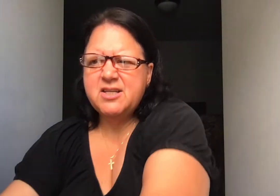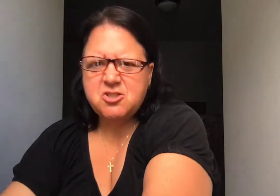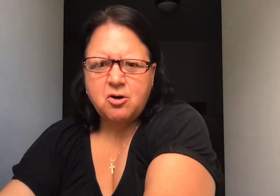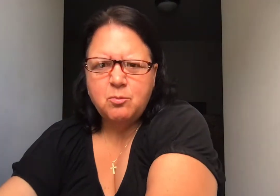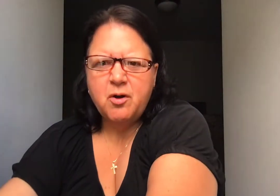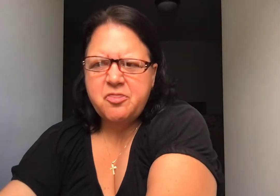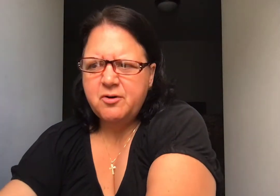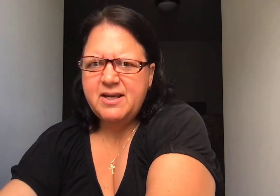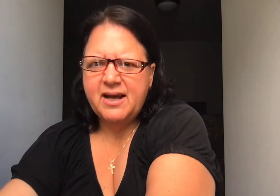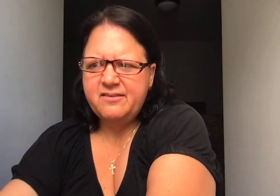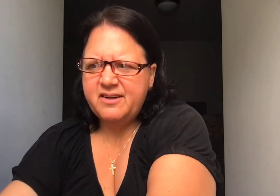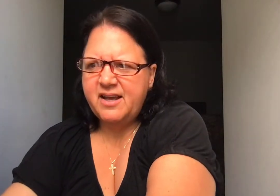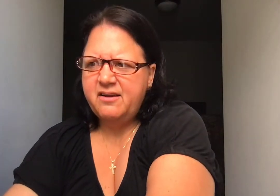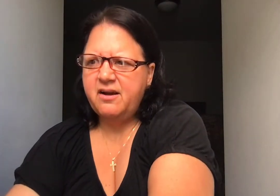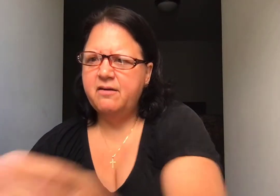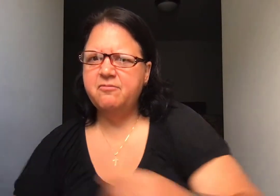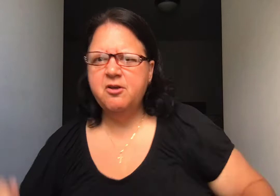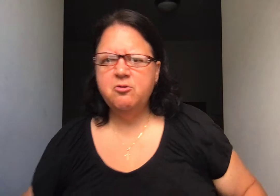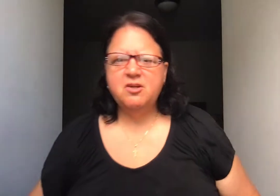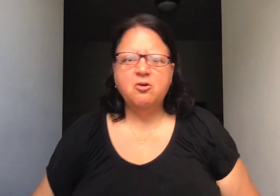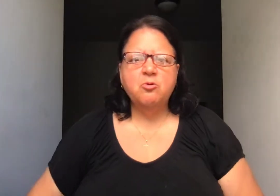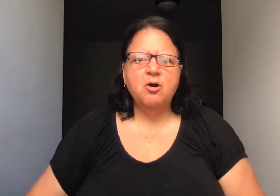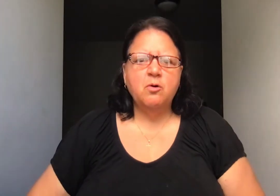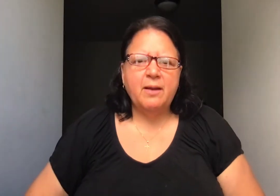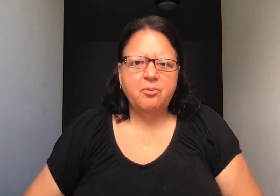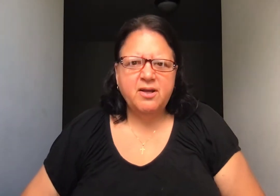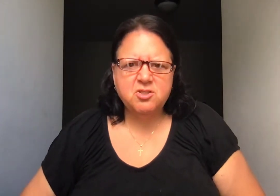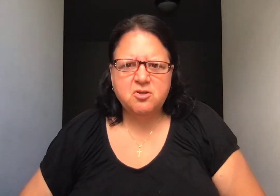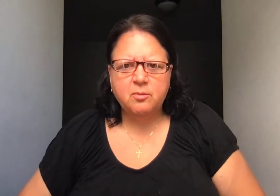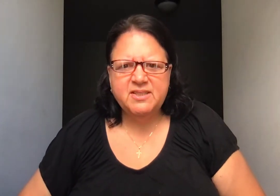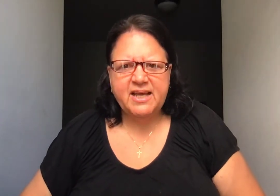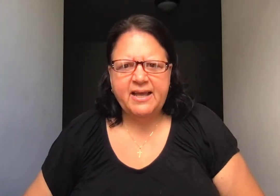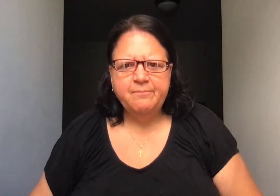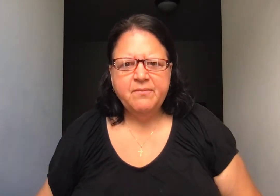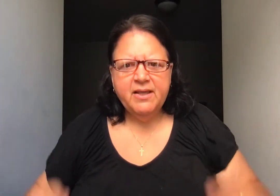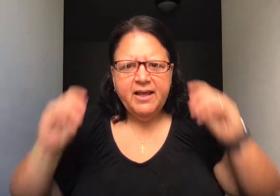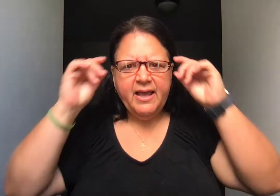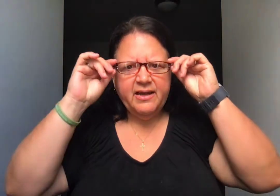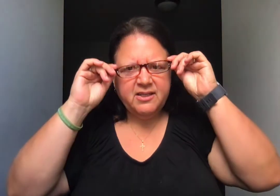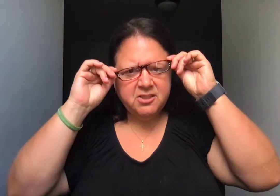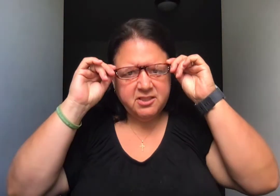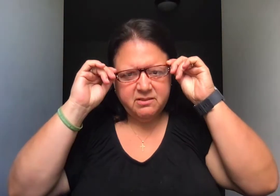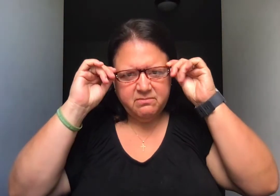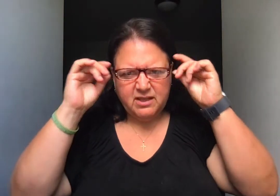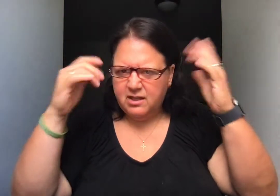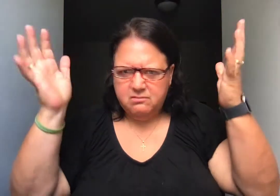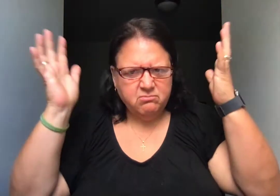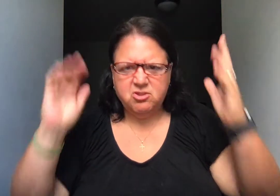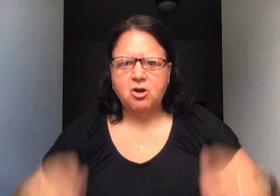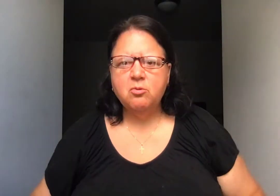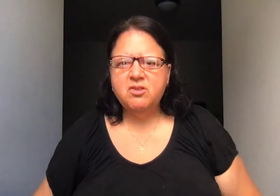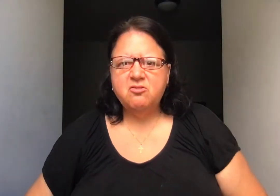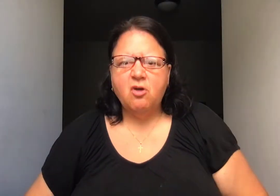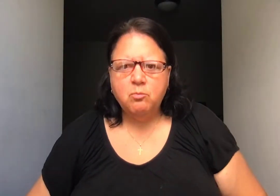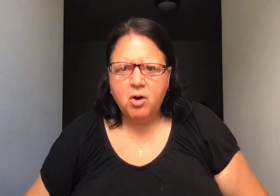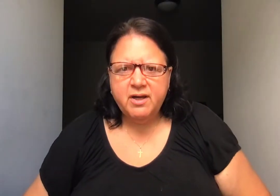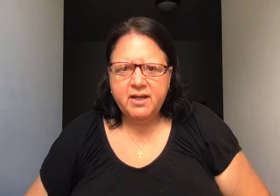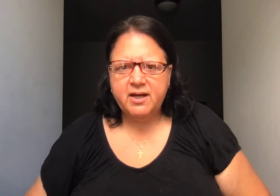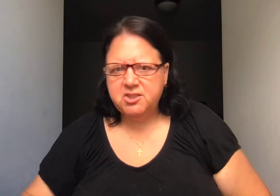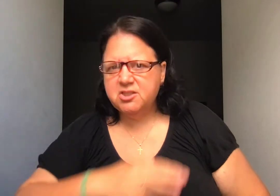Psalm 139 today. For you that don't know, I pray a psalm a day, and I just start with Psalm 1, and I just